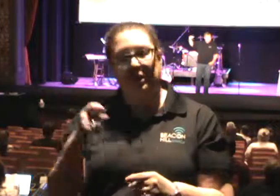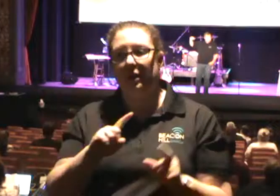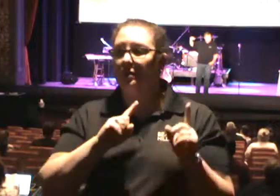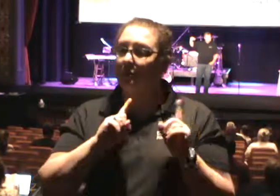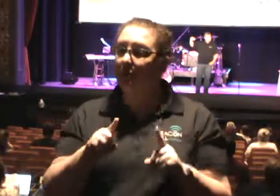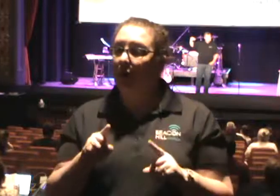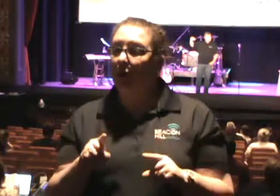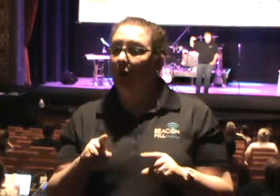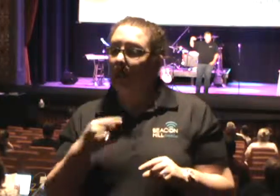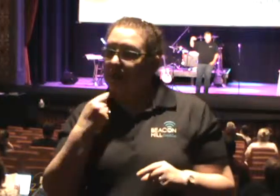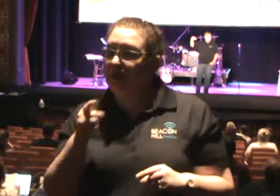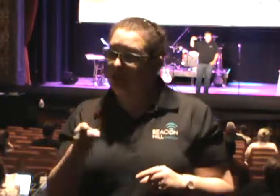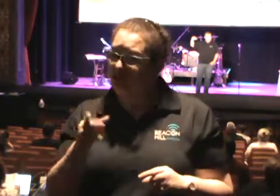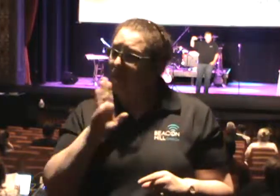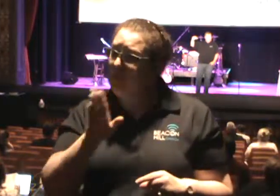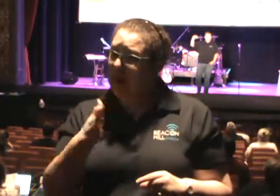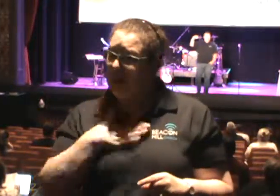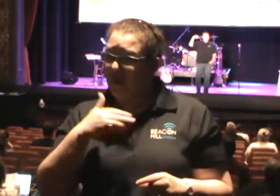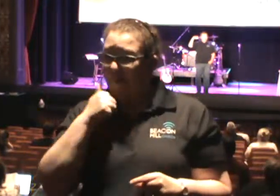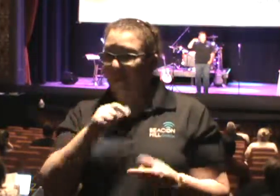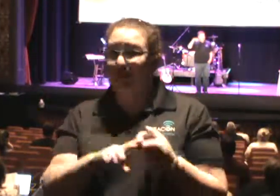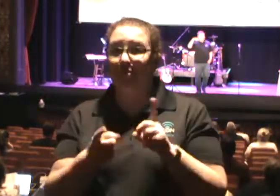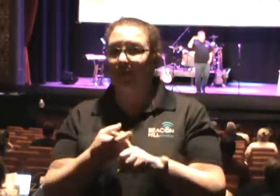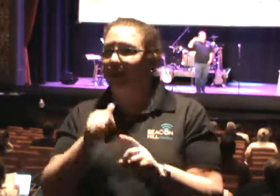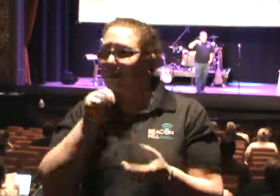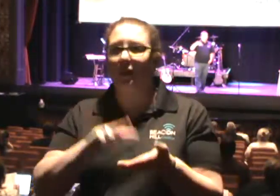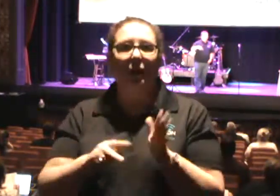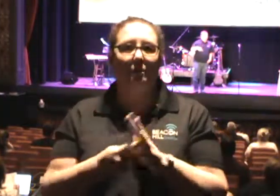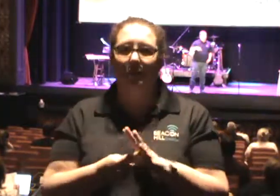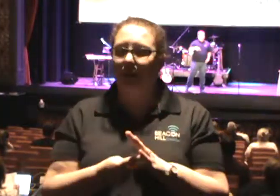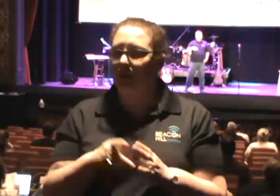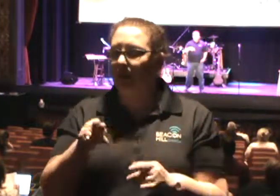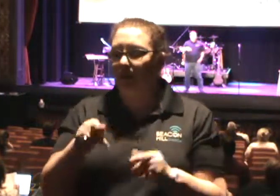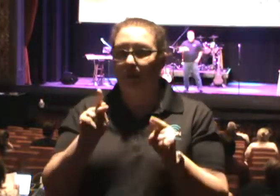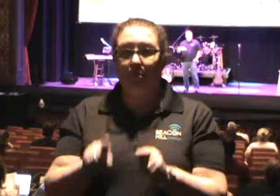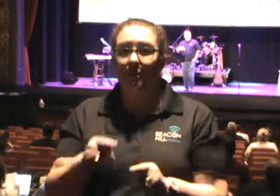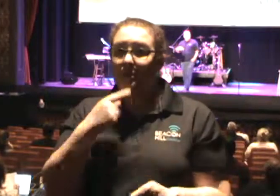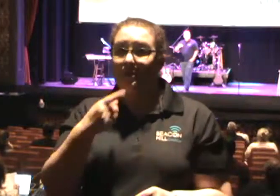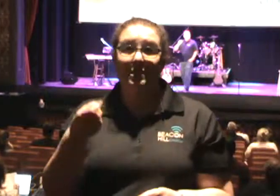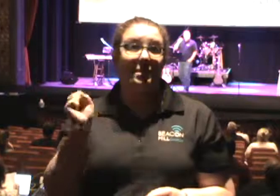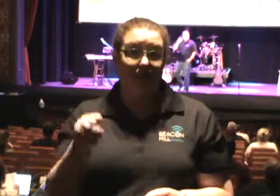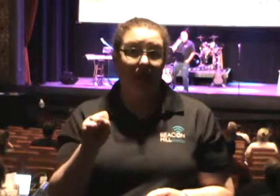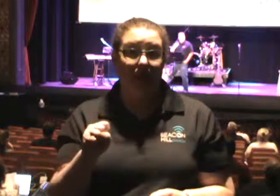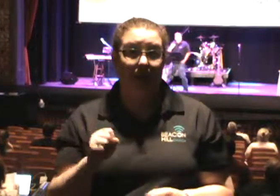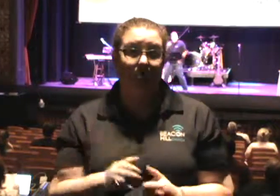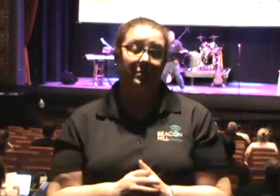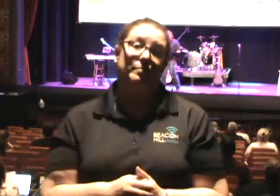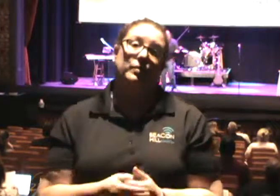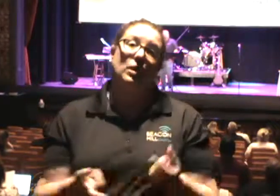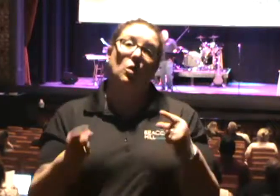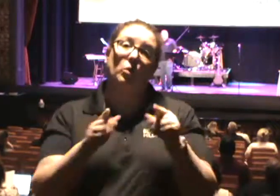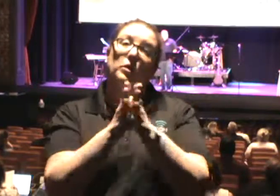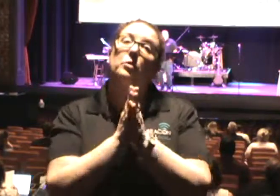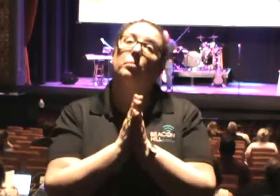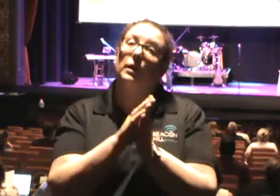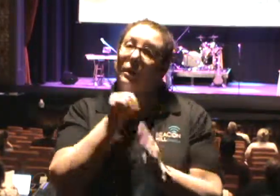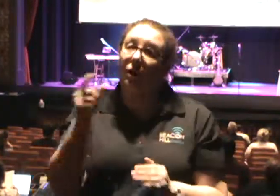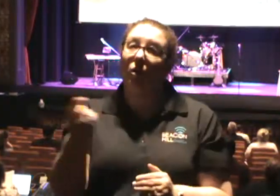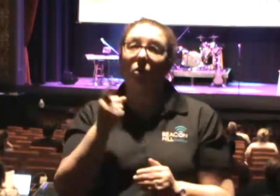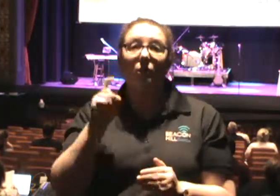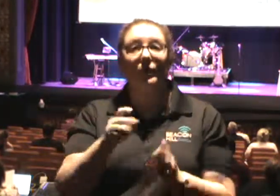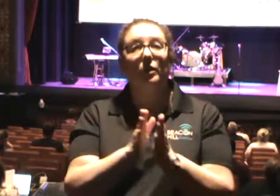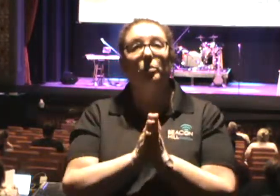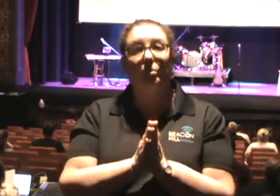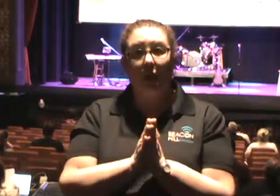was going to say yes. I've learned rejection the hard way. And so when you pray, not only do you need to